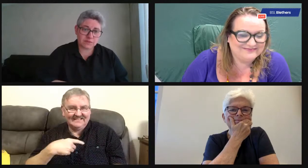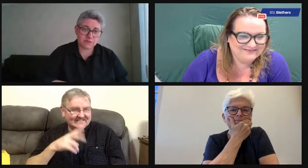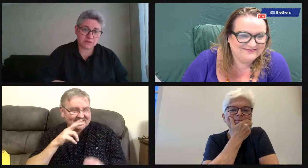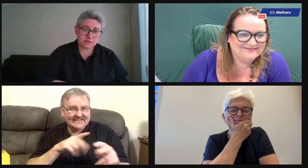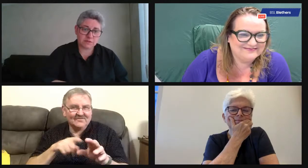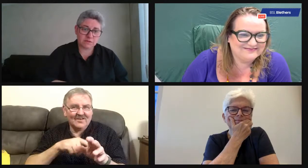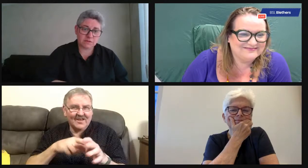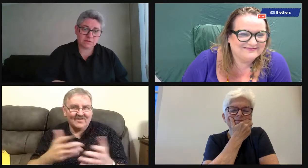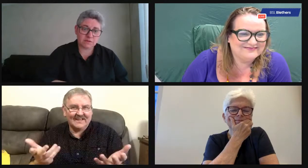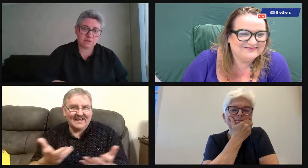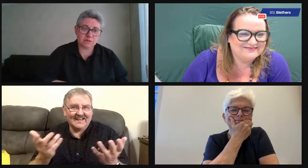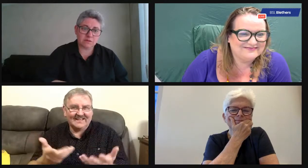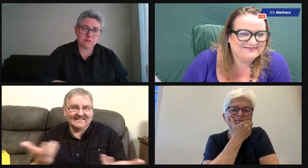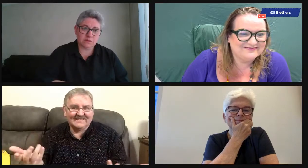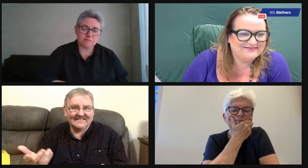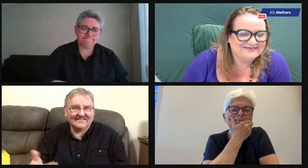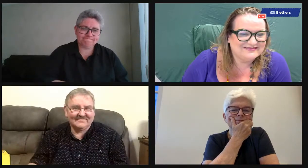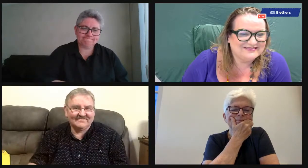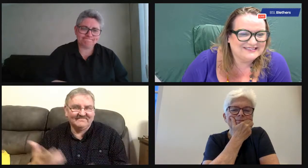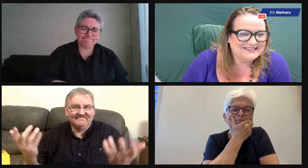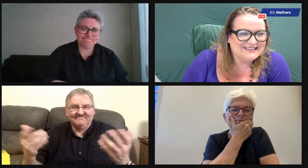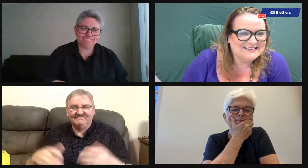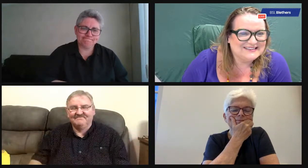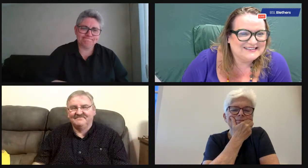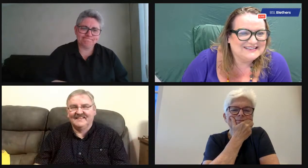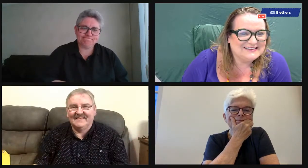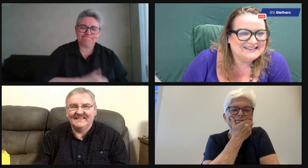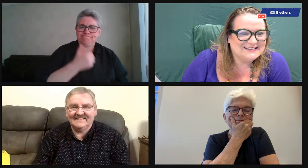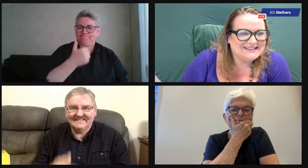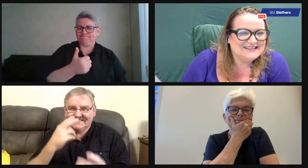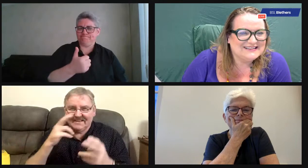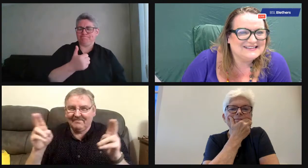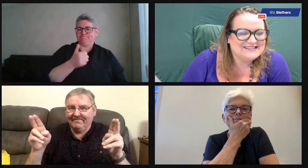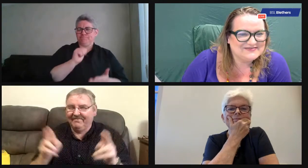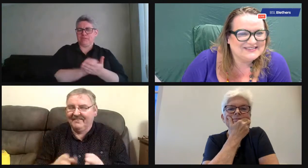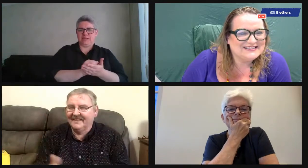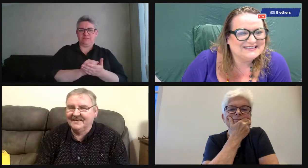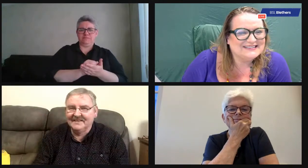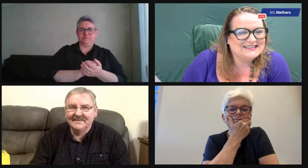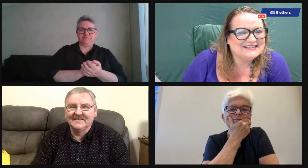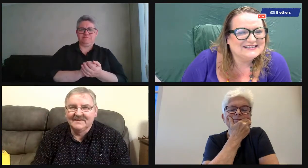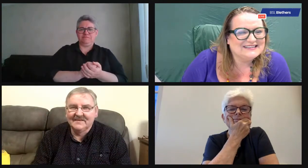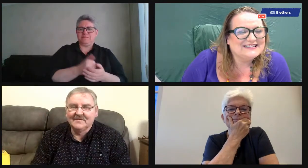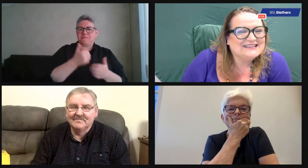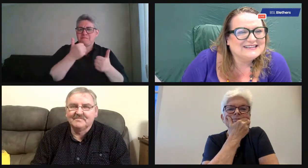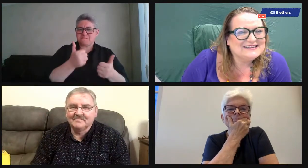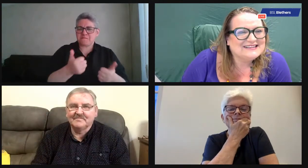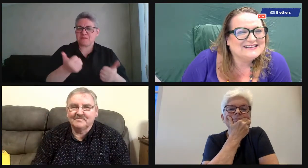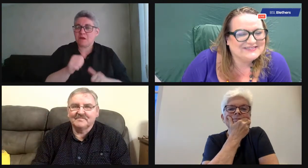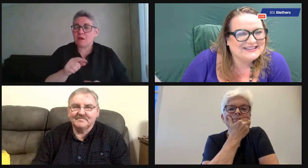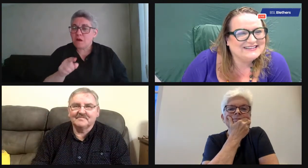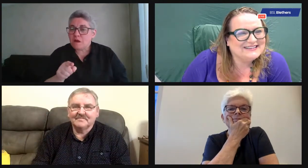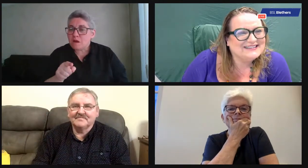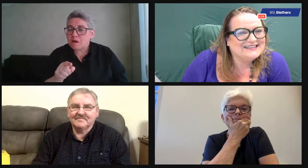do this. And when you look at young people today, you wonder, you know, it just seems the numbers are low.